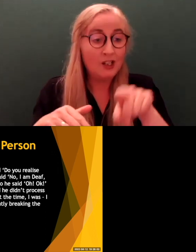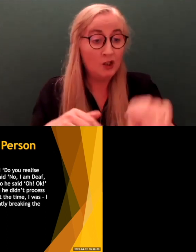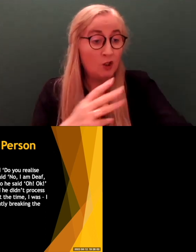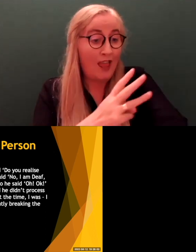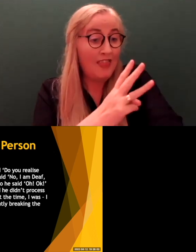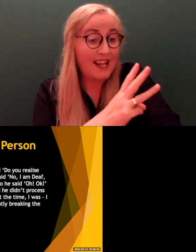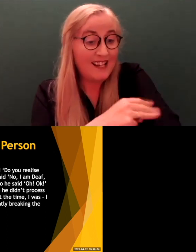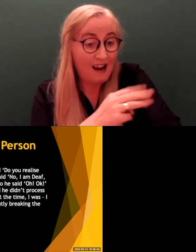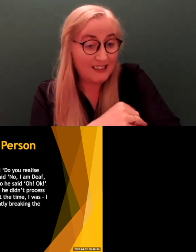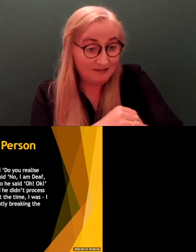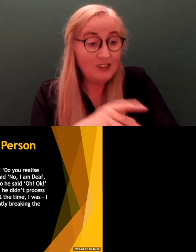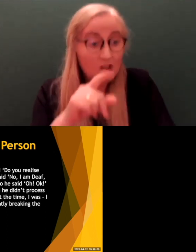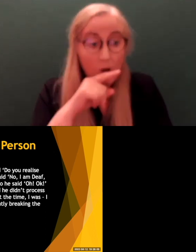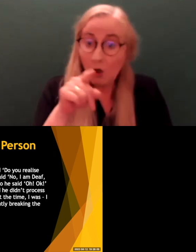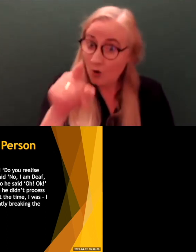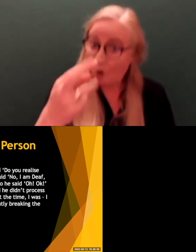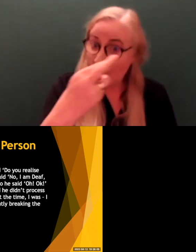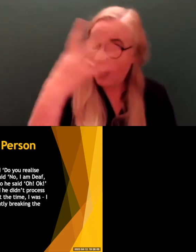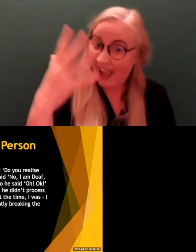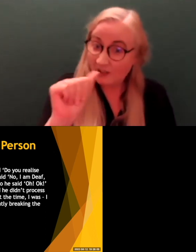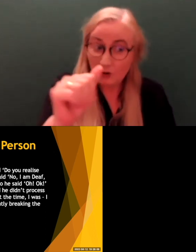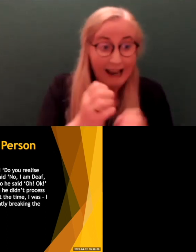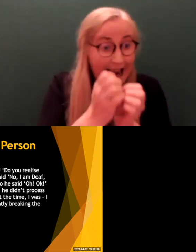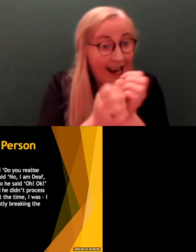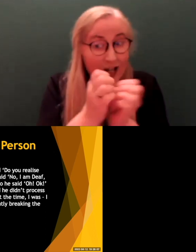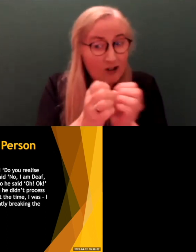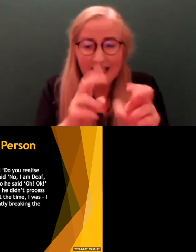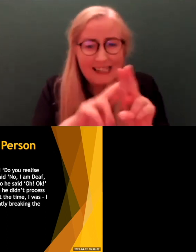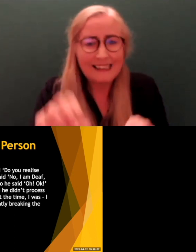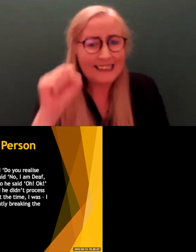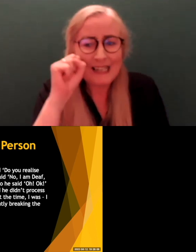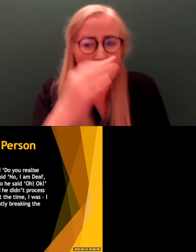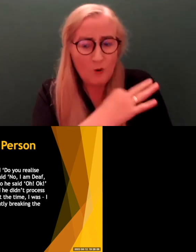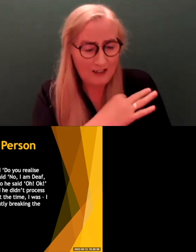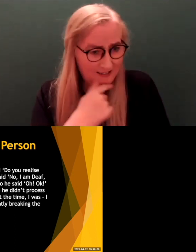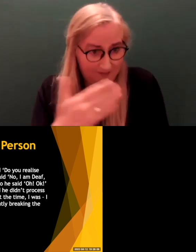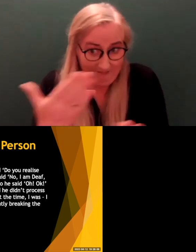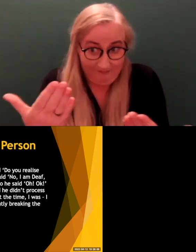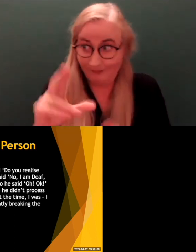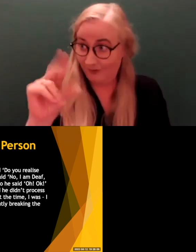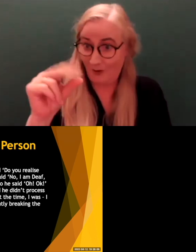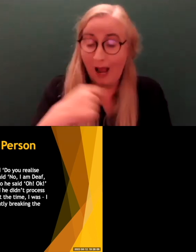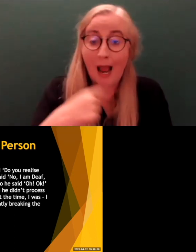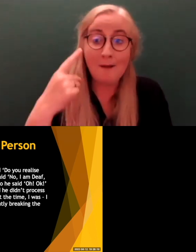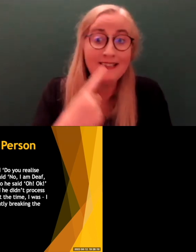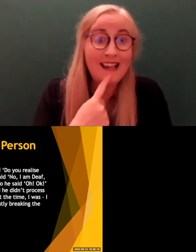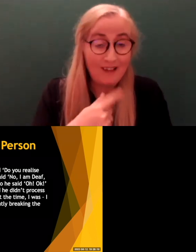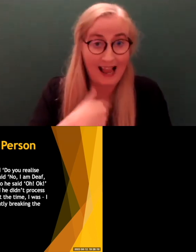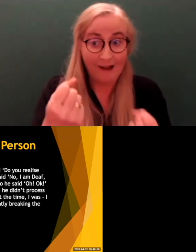said, do you realize that your engine doesn't sound good? And I said, no, I'm deaf. I wear two hearing aids. And then they